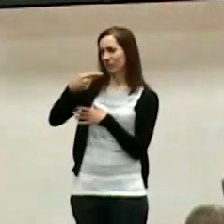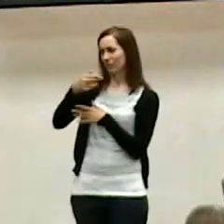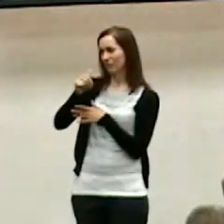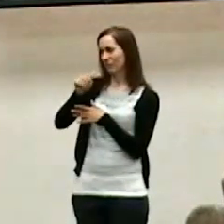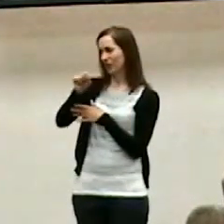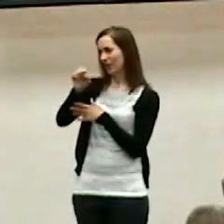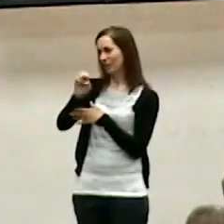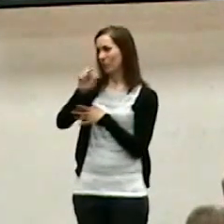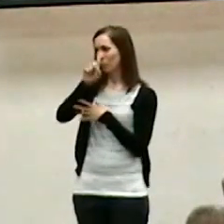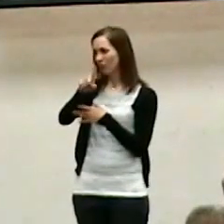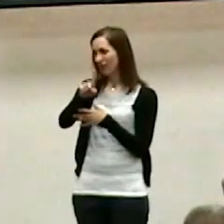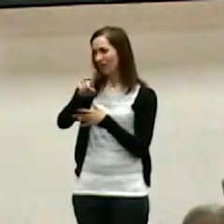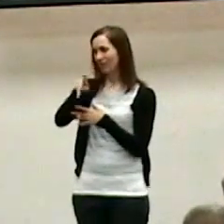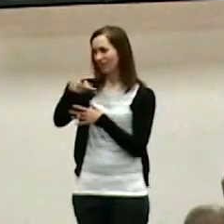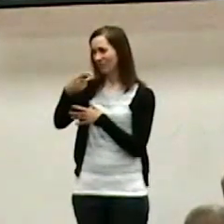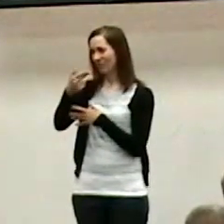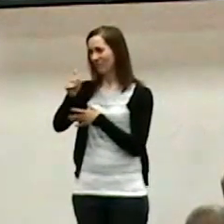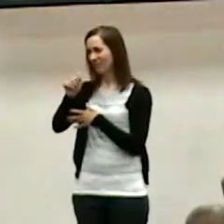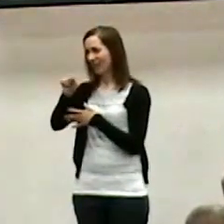phase 15